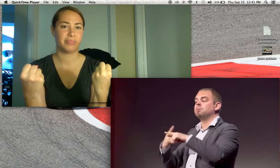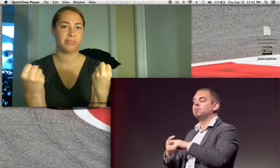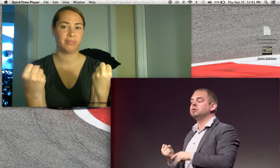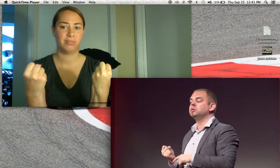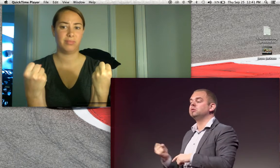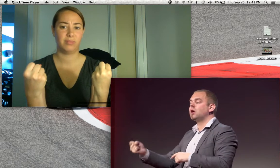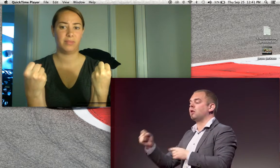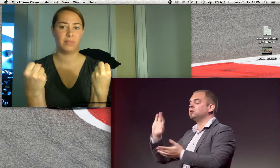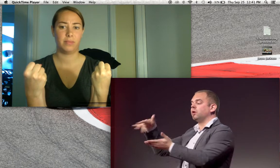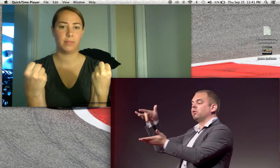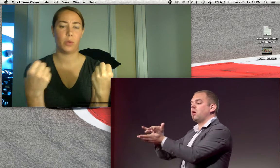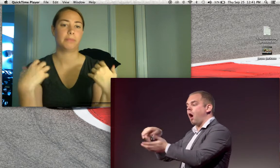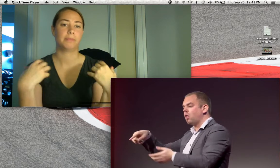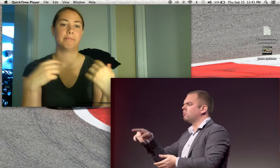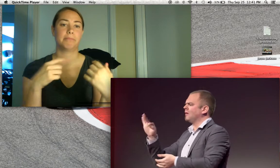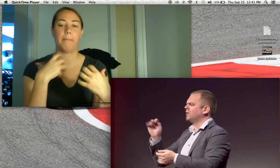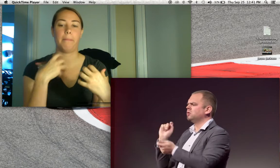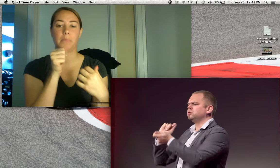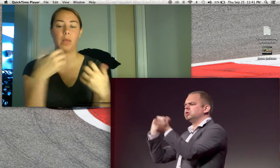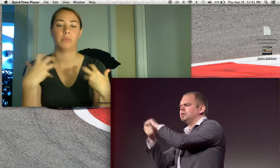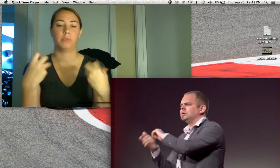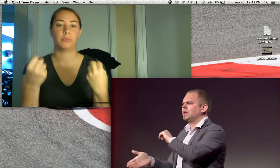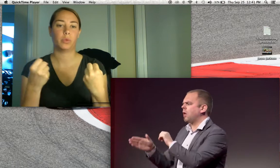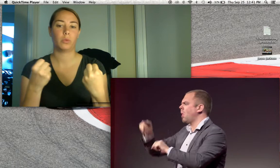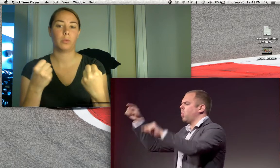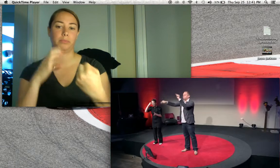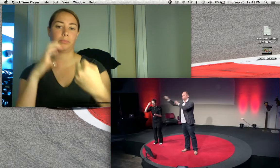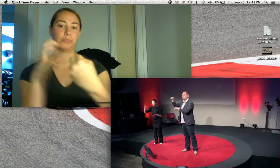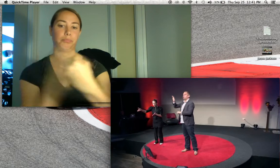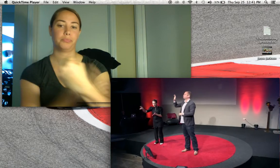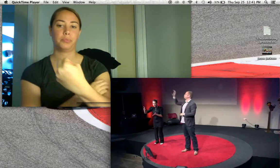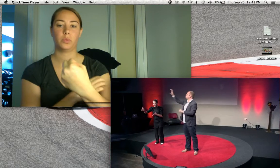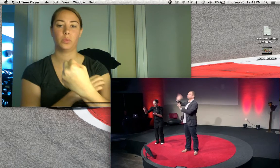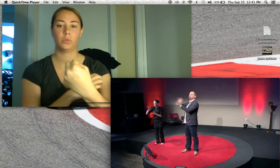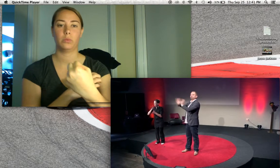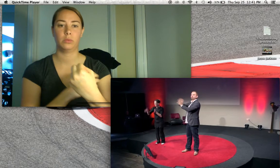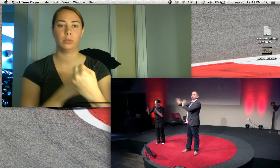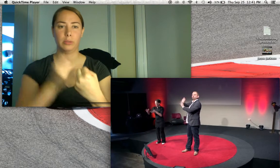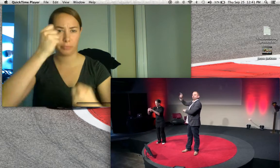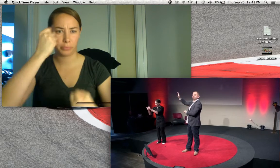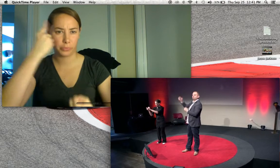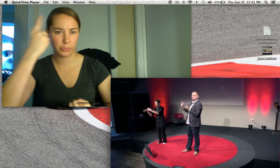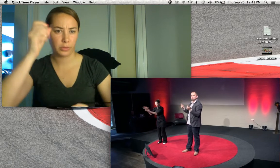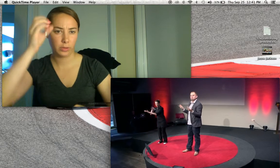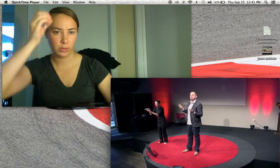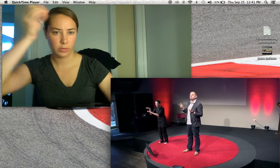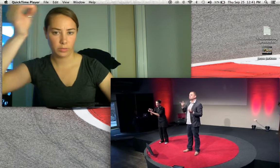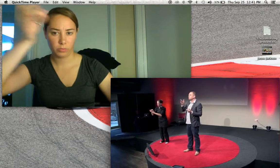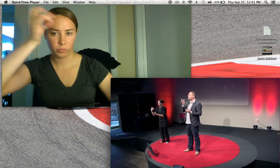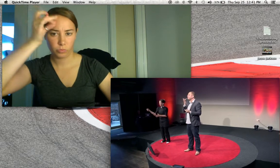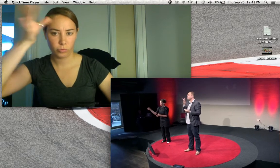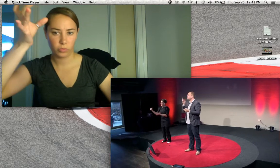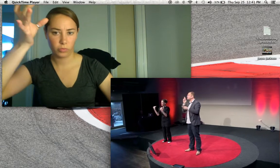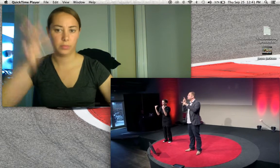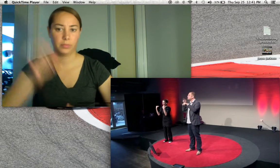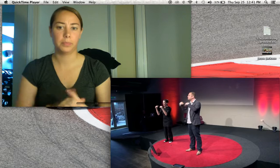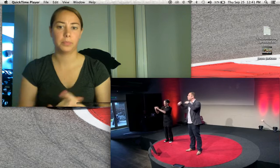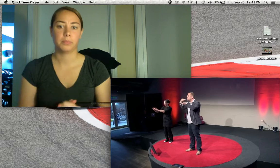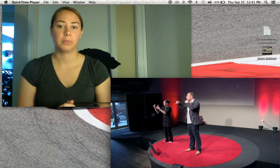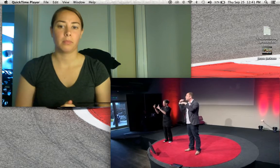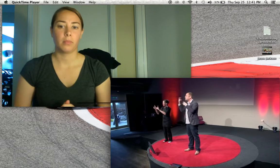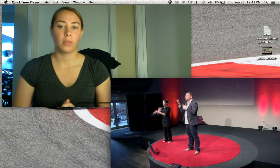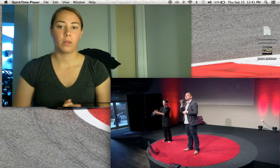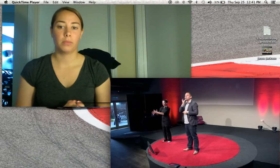And you can go to Amsterdam Central Station to see if the trains have been changed again. And you can get this information